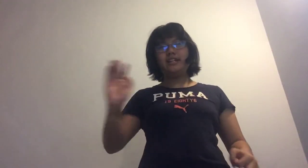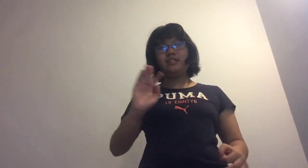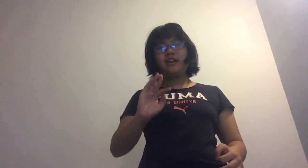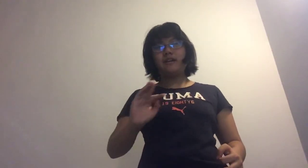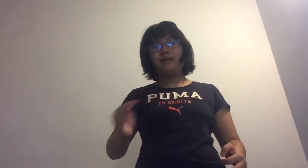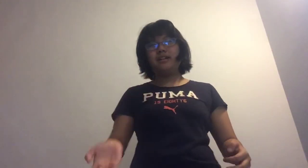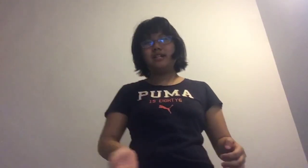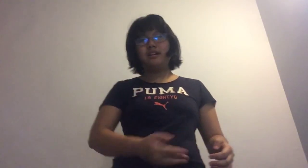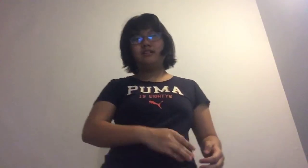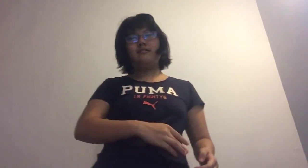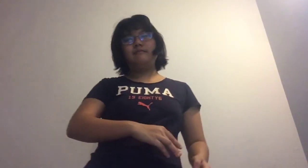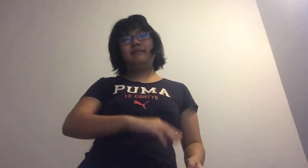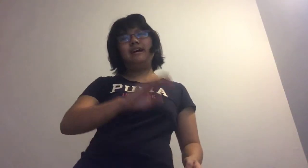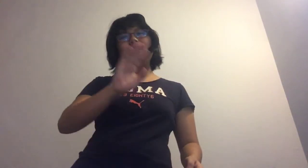next week on my channel. Bye.